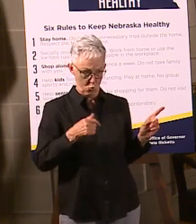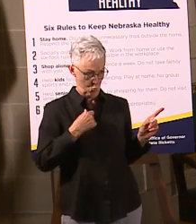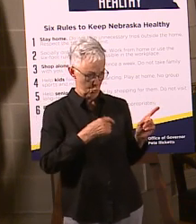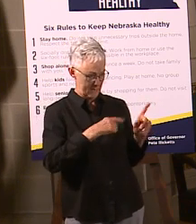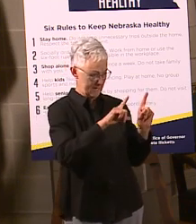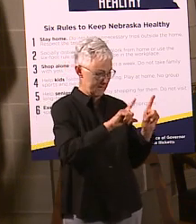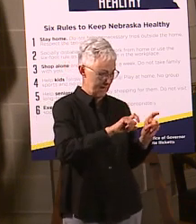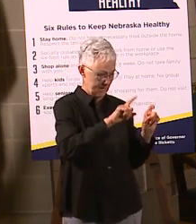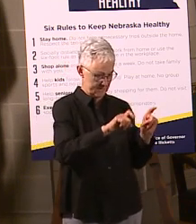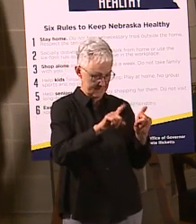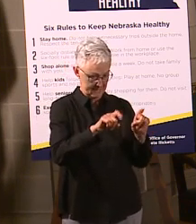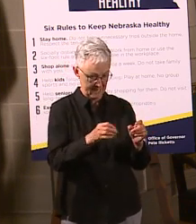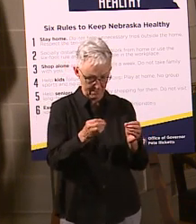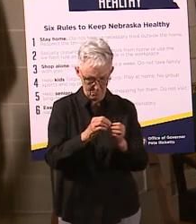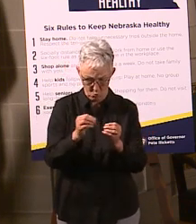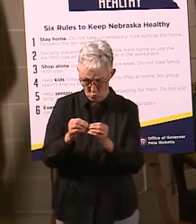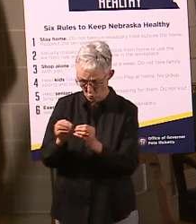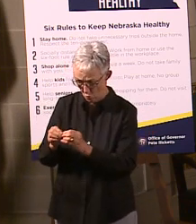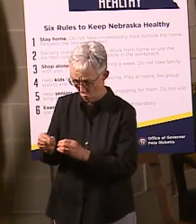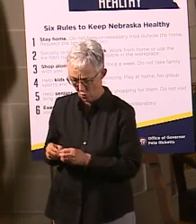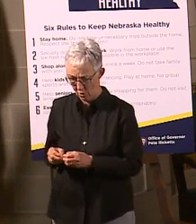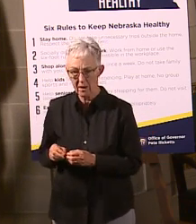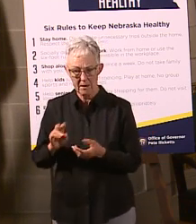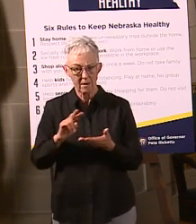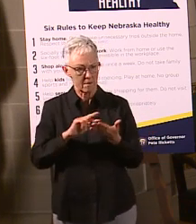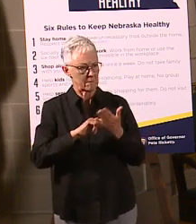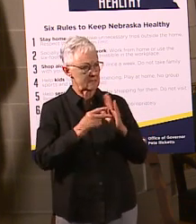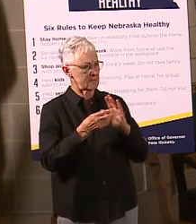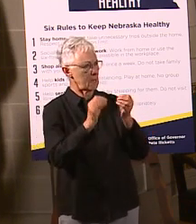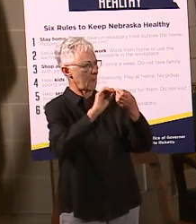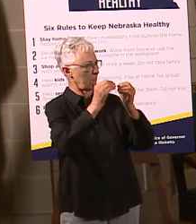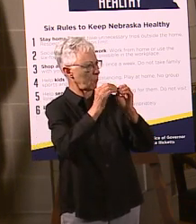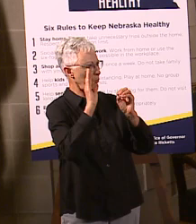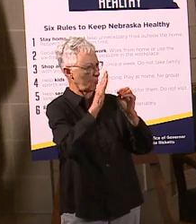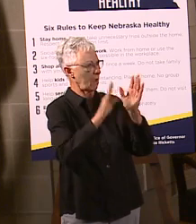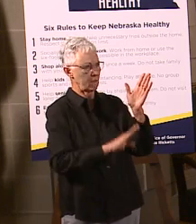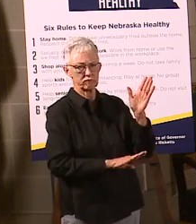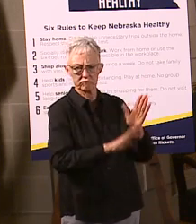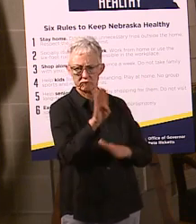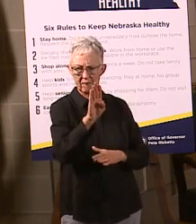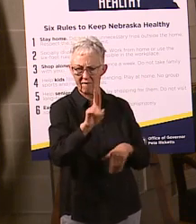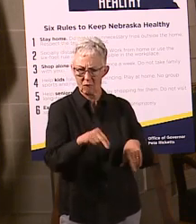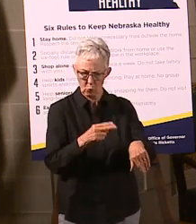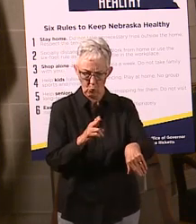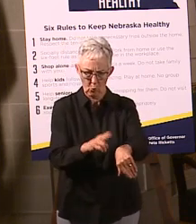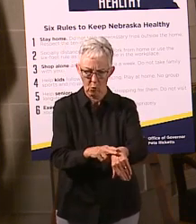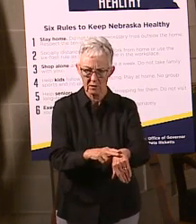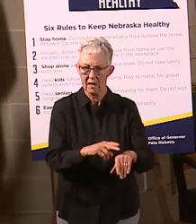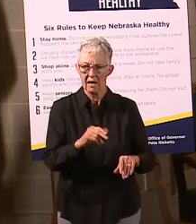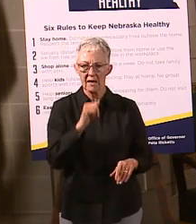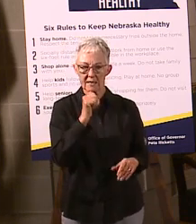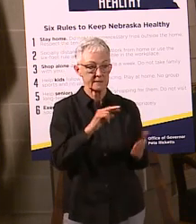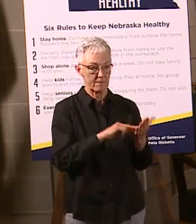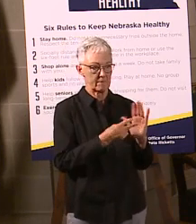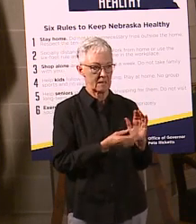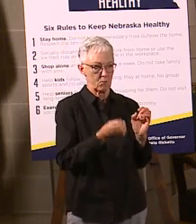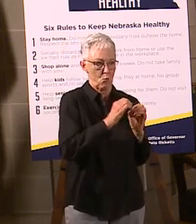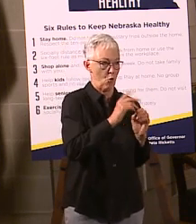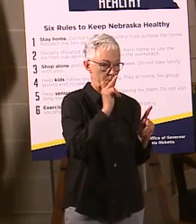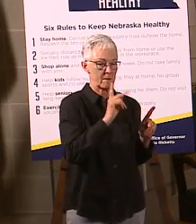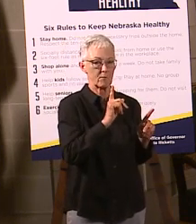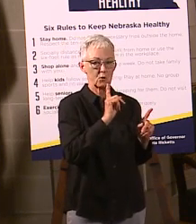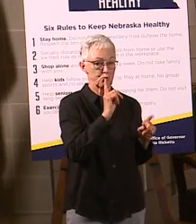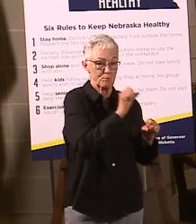rising is not a good measure to look at because we're going to test more. We're going to get more people testing positive. That's just the way it works.